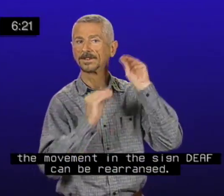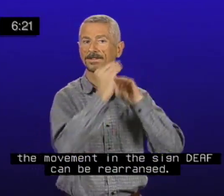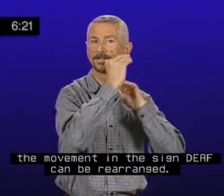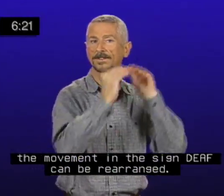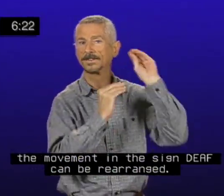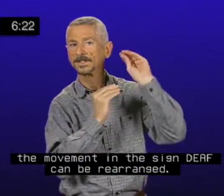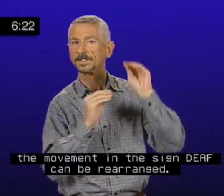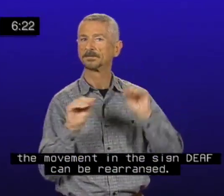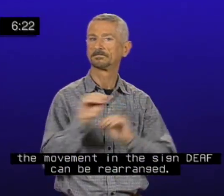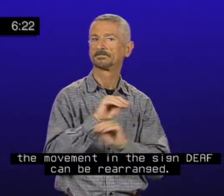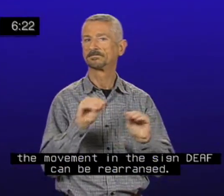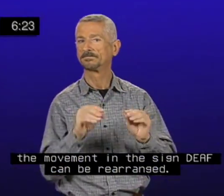sign DEF can be rearranged.